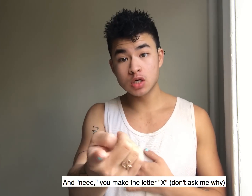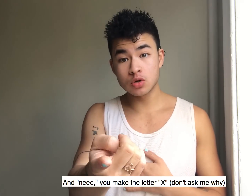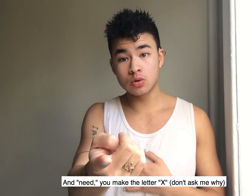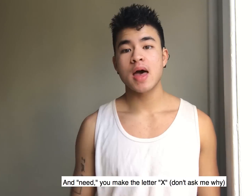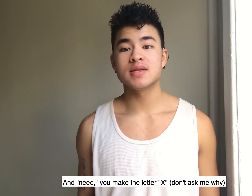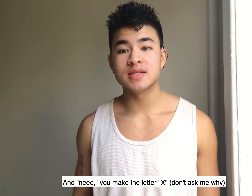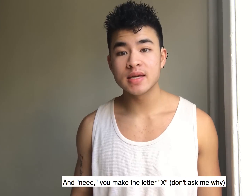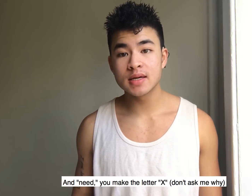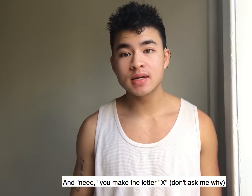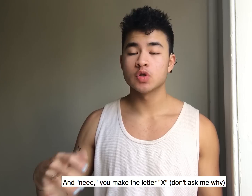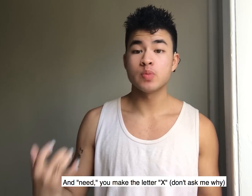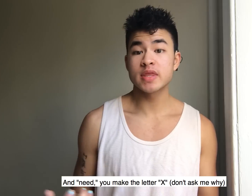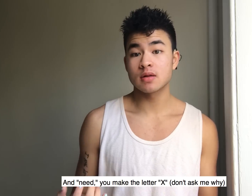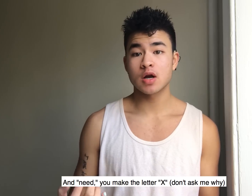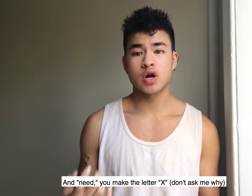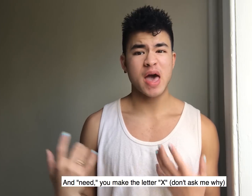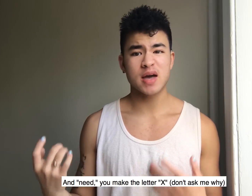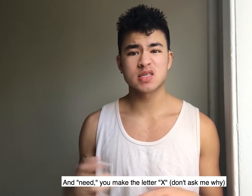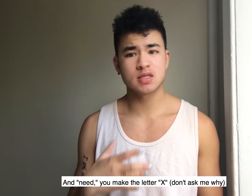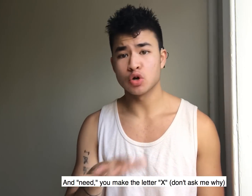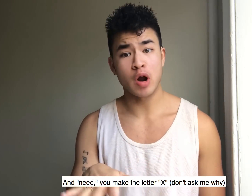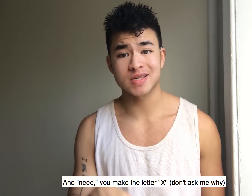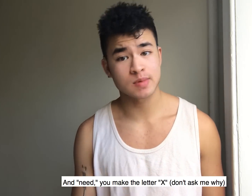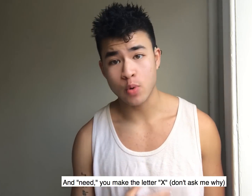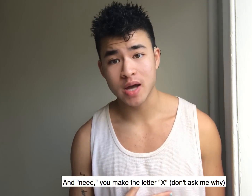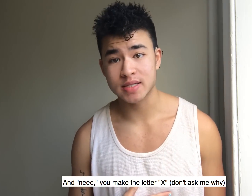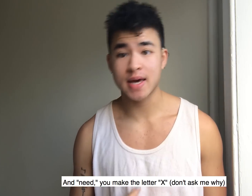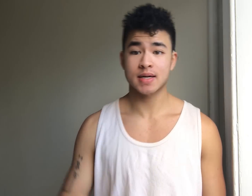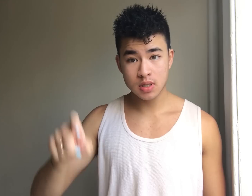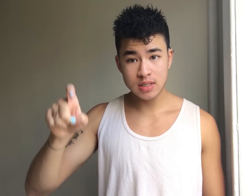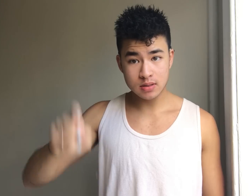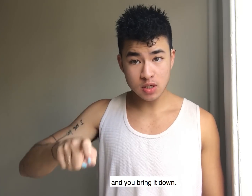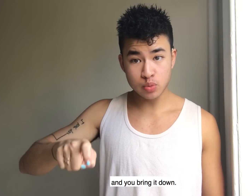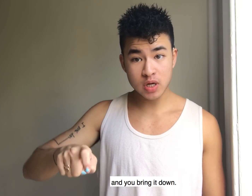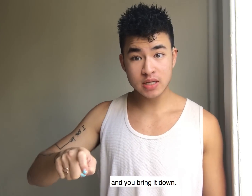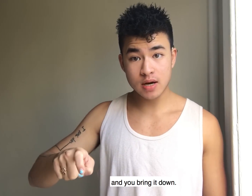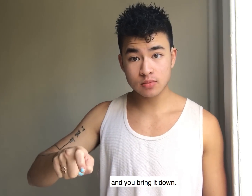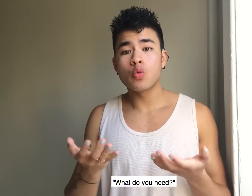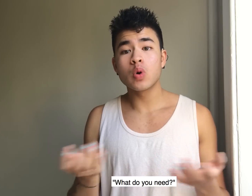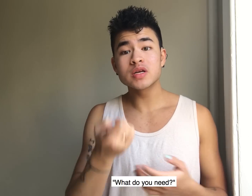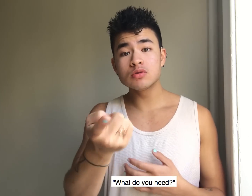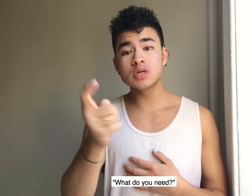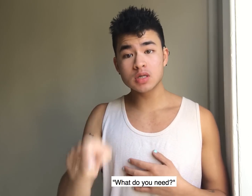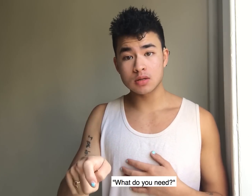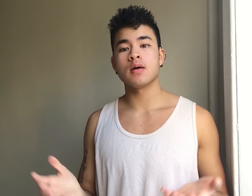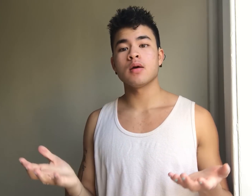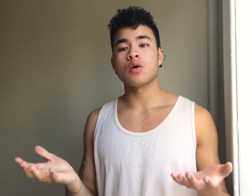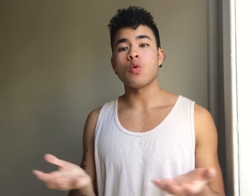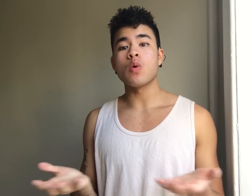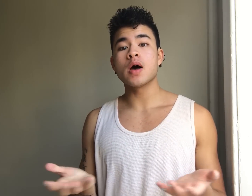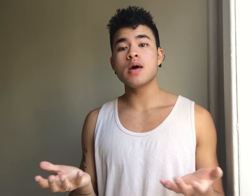you and need you make the letter X don't ask me why it's at and you bring it down what do you need what